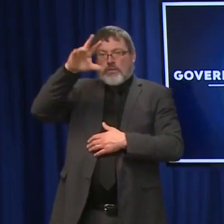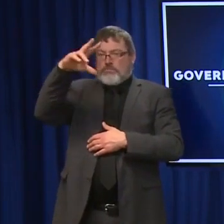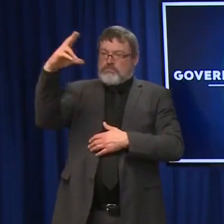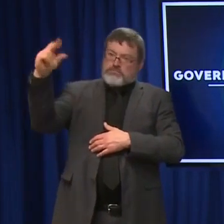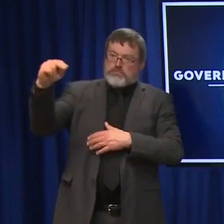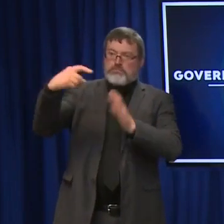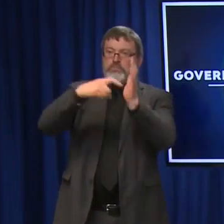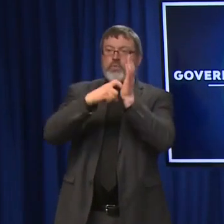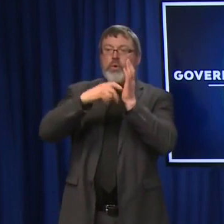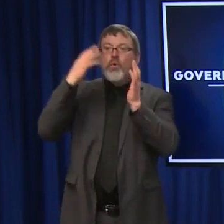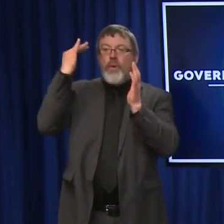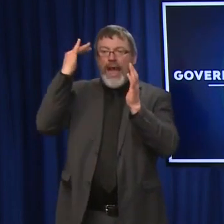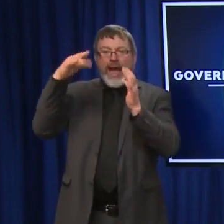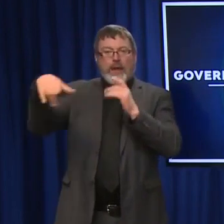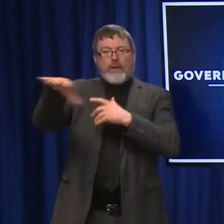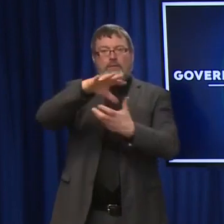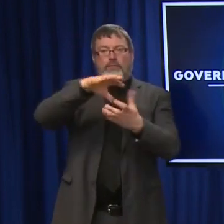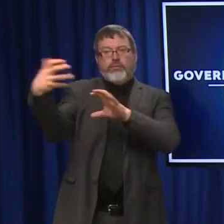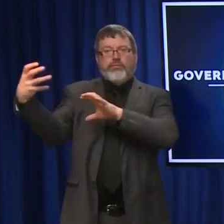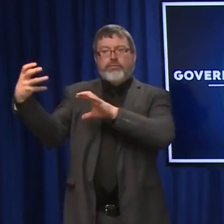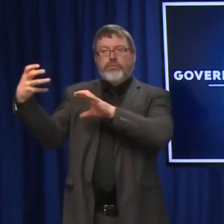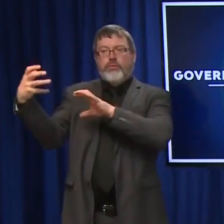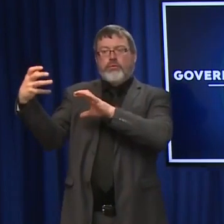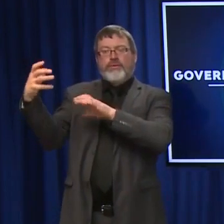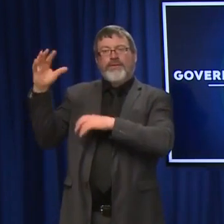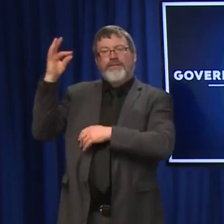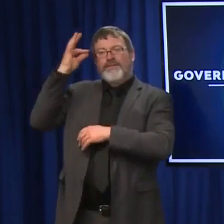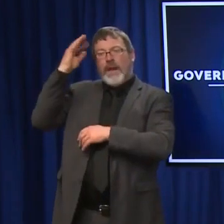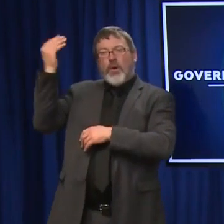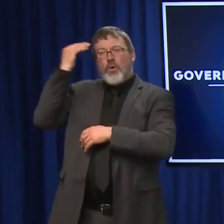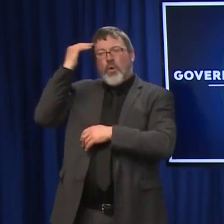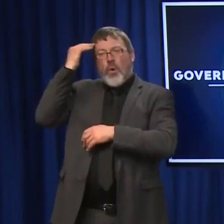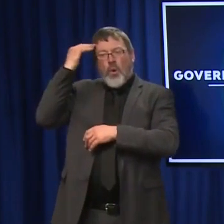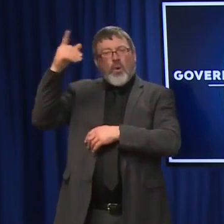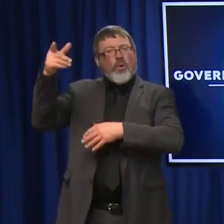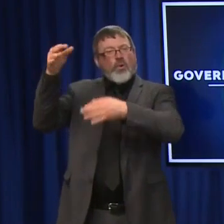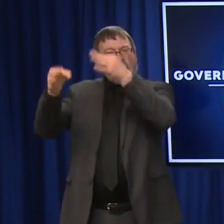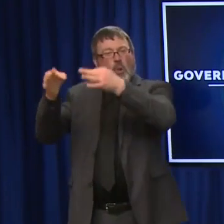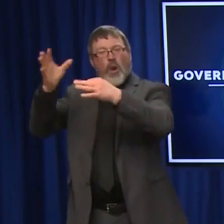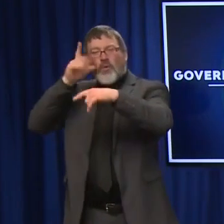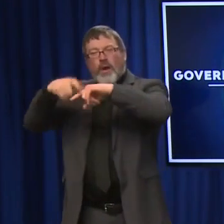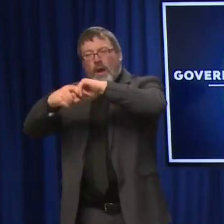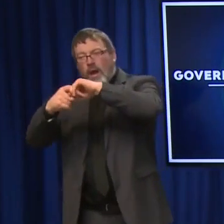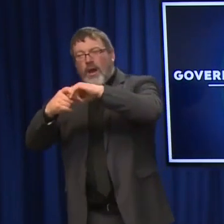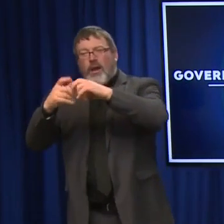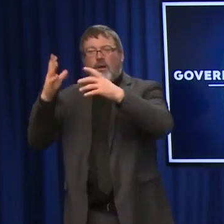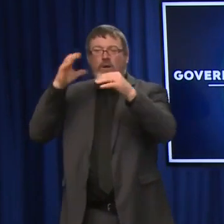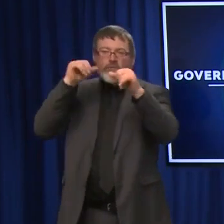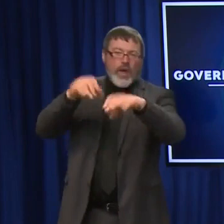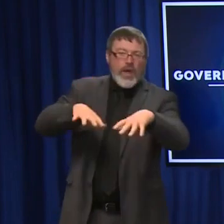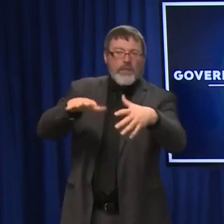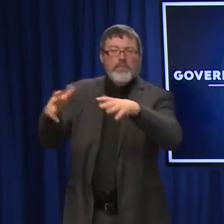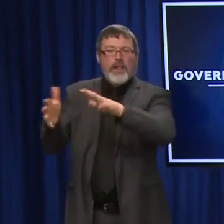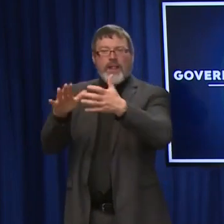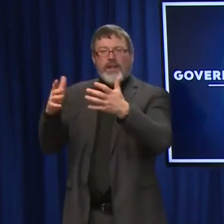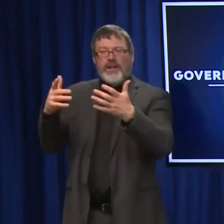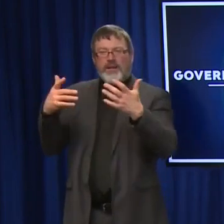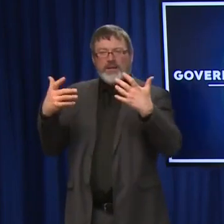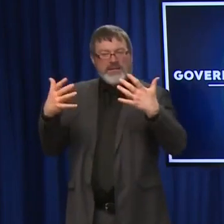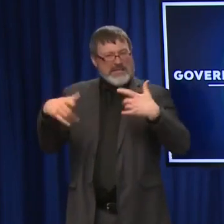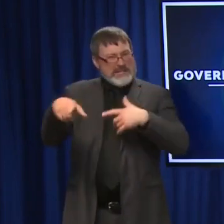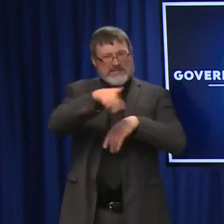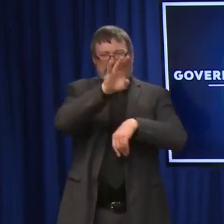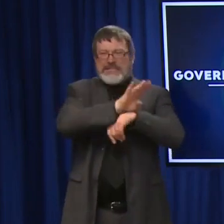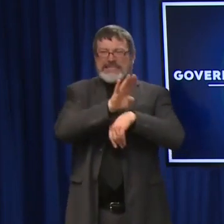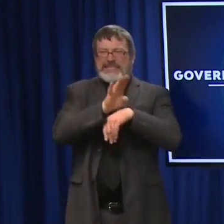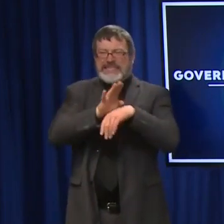these were going to get held up in potential injunctions in the courts. They had to know that these businesses that can barely find any workers in the first place were going to